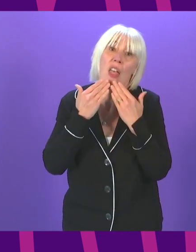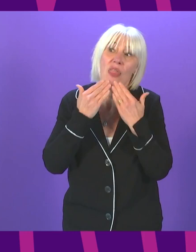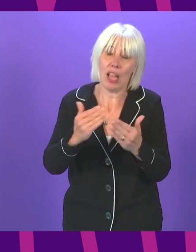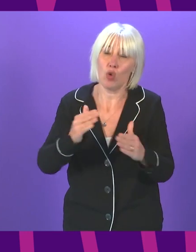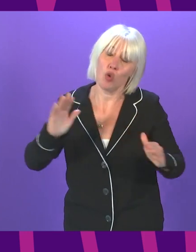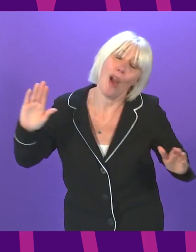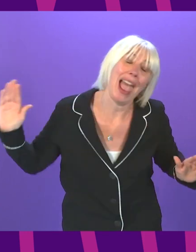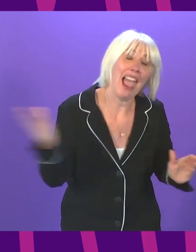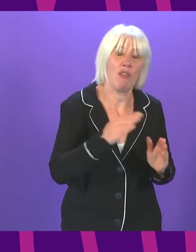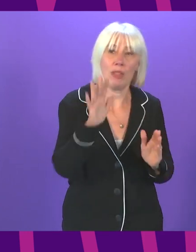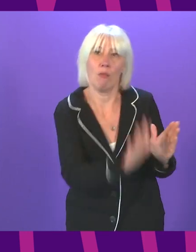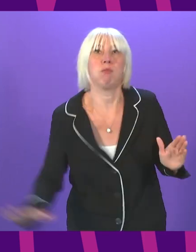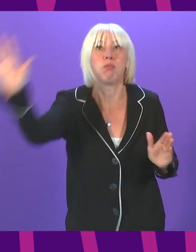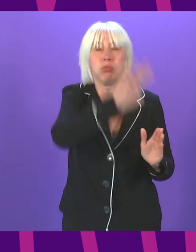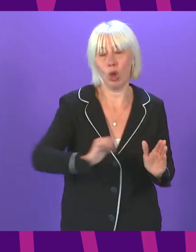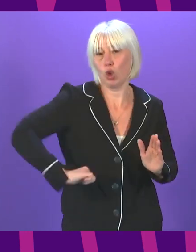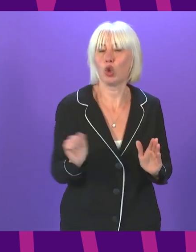across the country who is doing that.